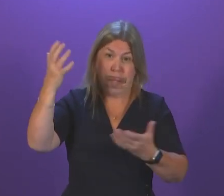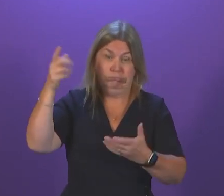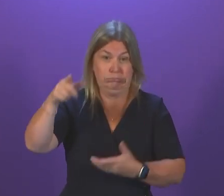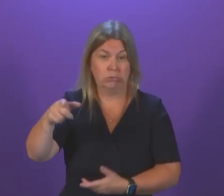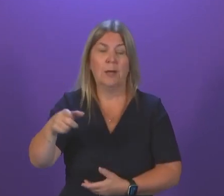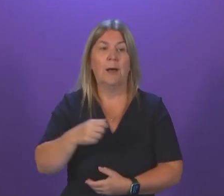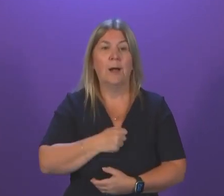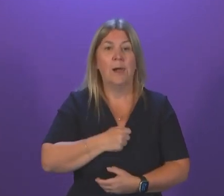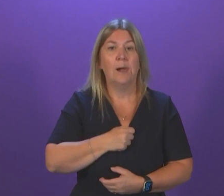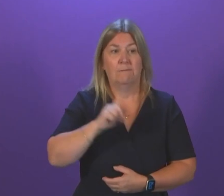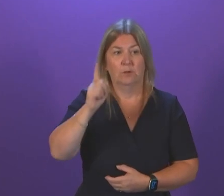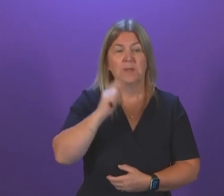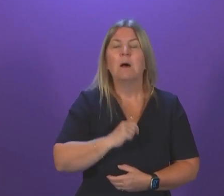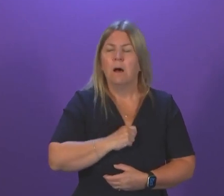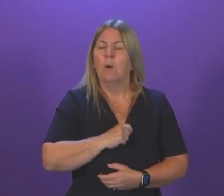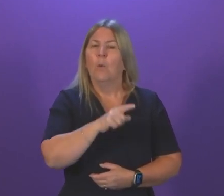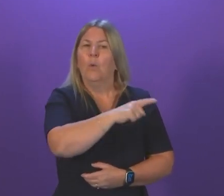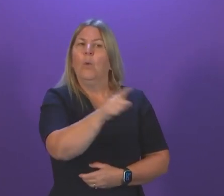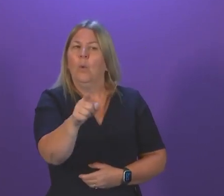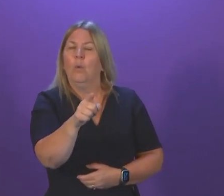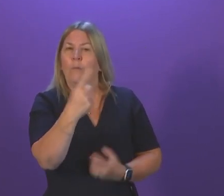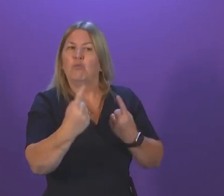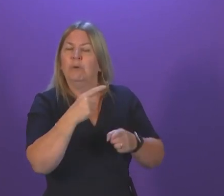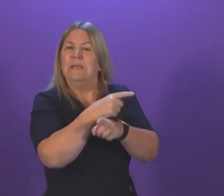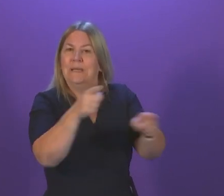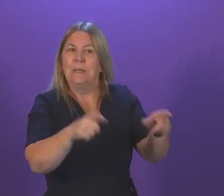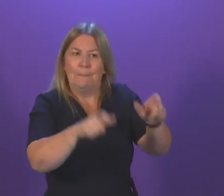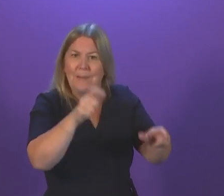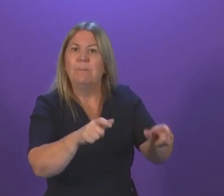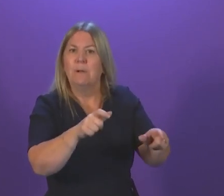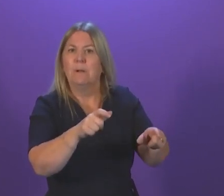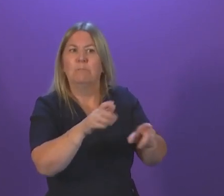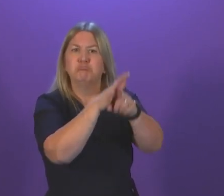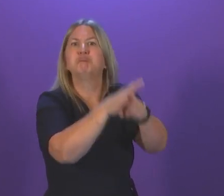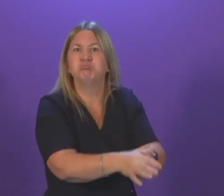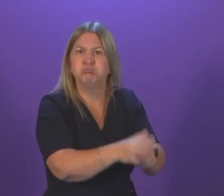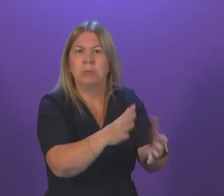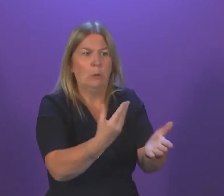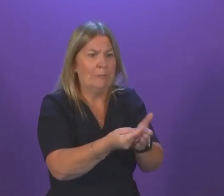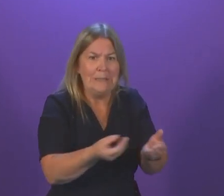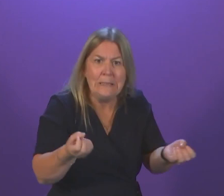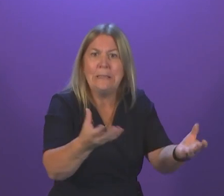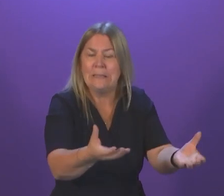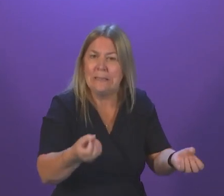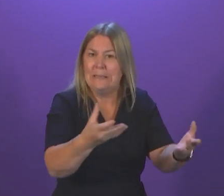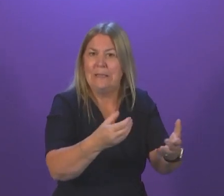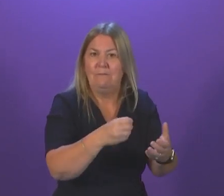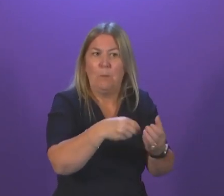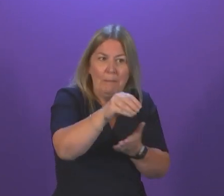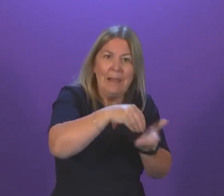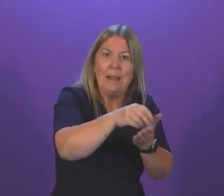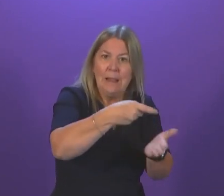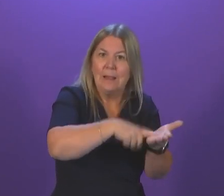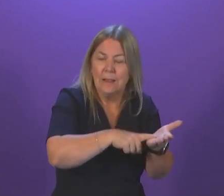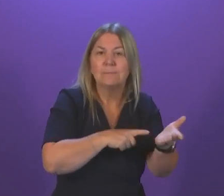pressures on household finances. While the increased default tariff cap reflects underlying increases in prices and will provide some